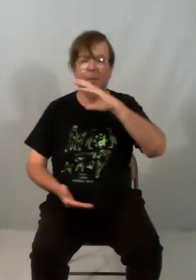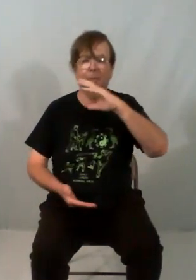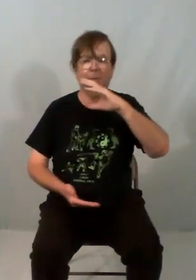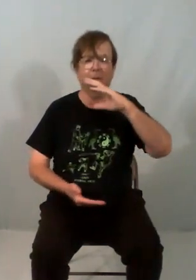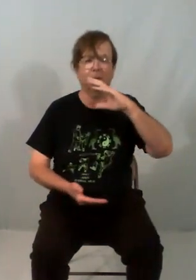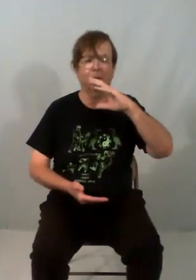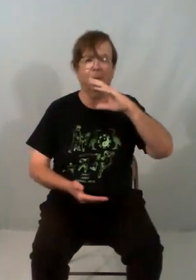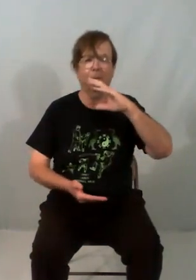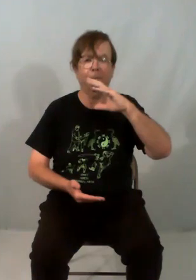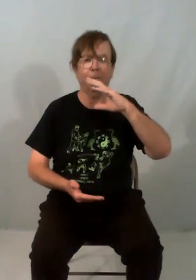across.